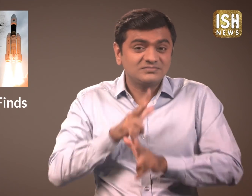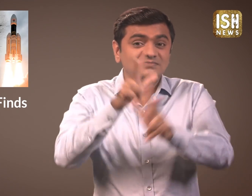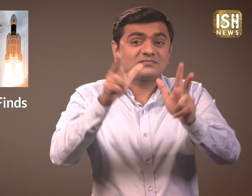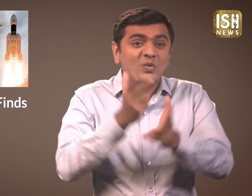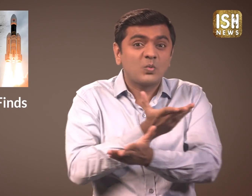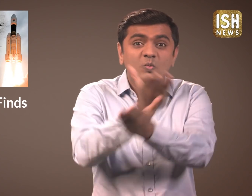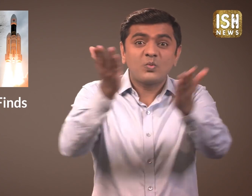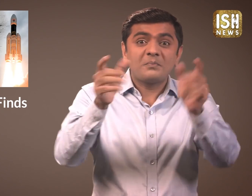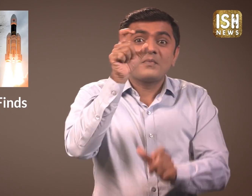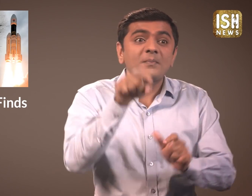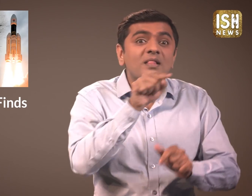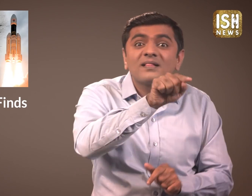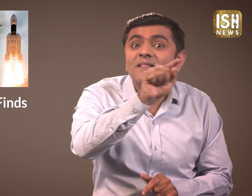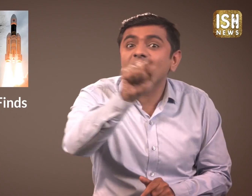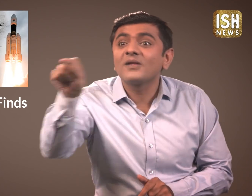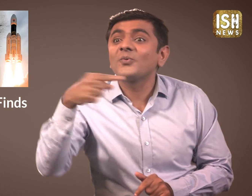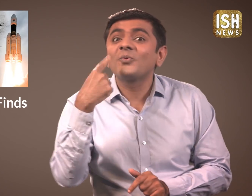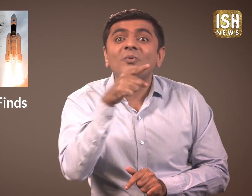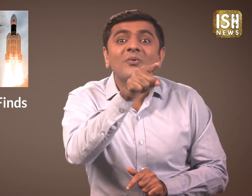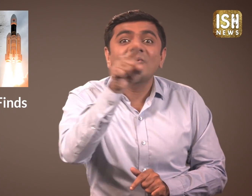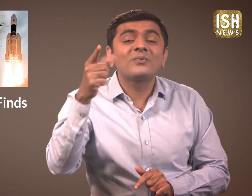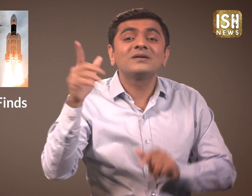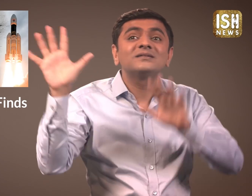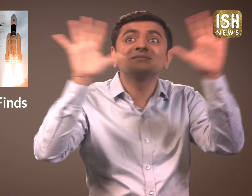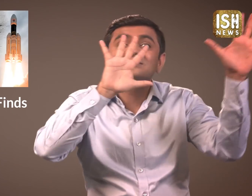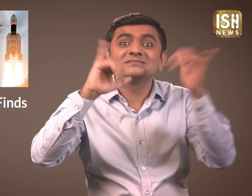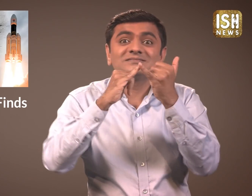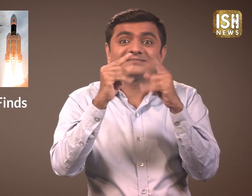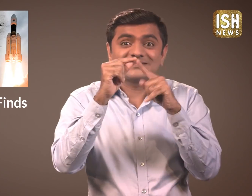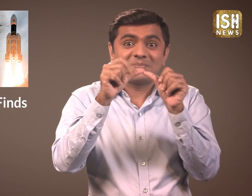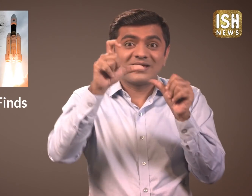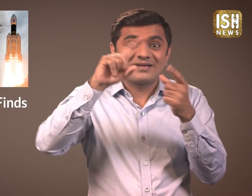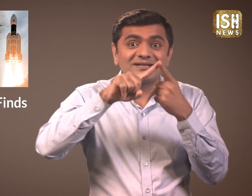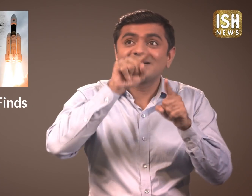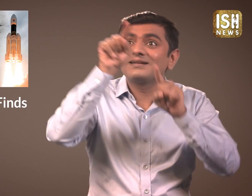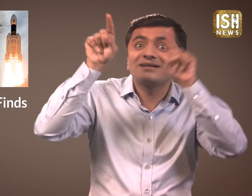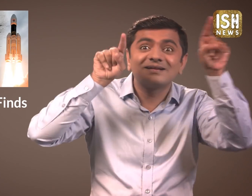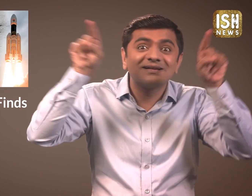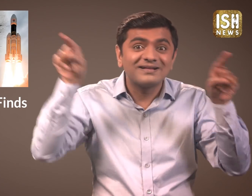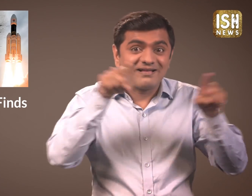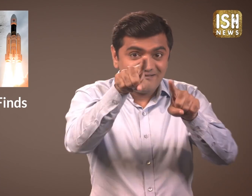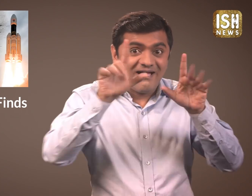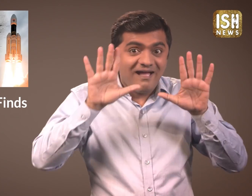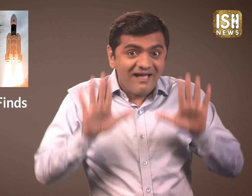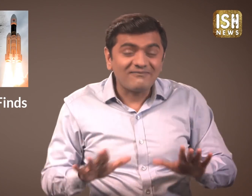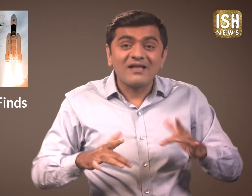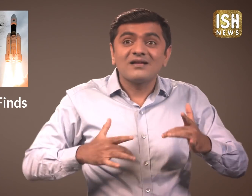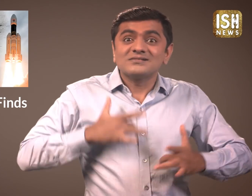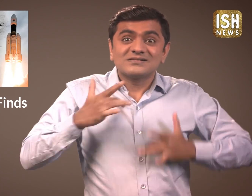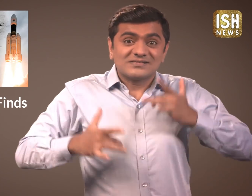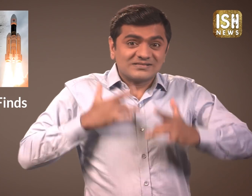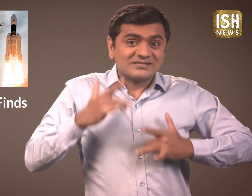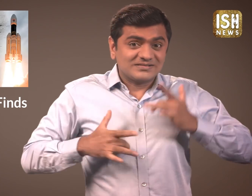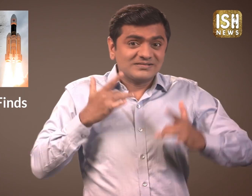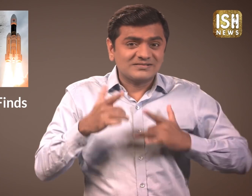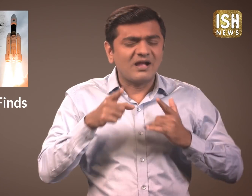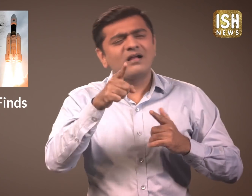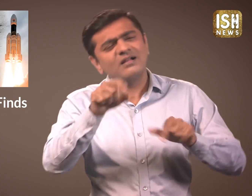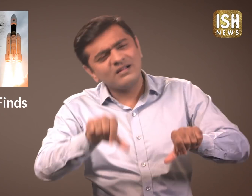He encouraged people interested in space to keep